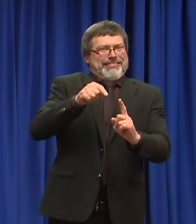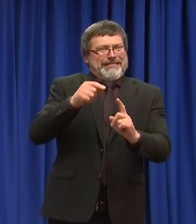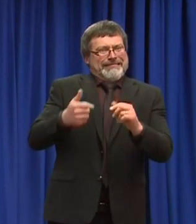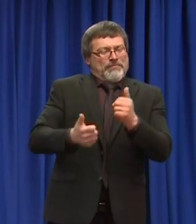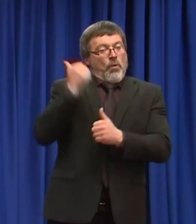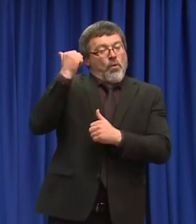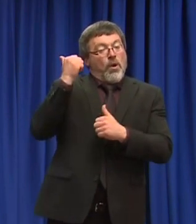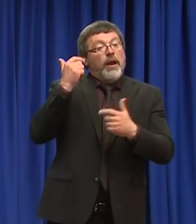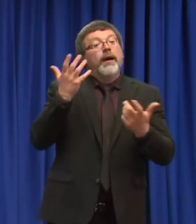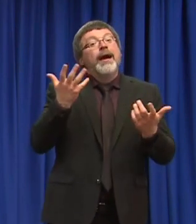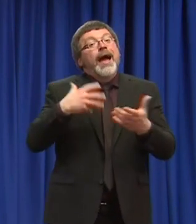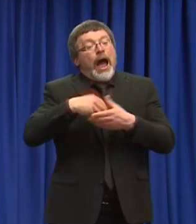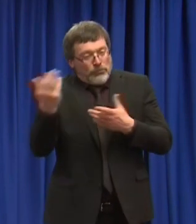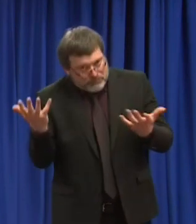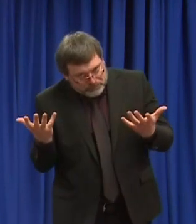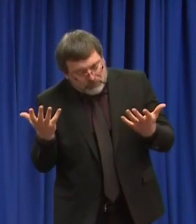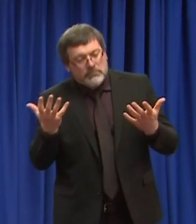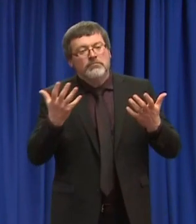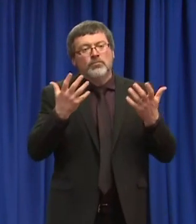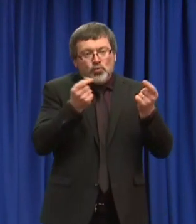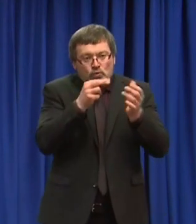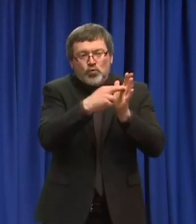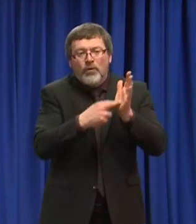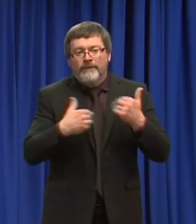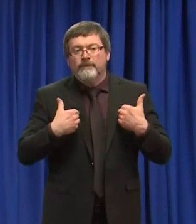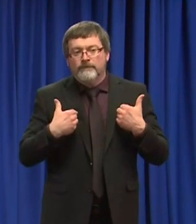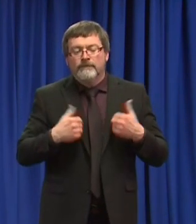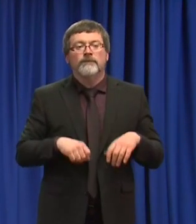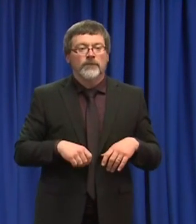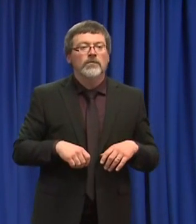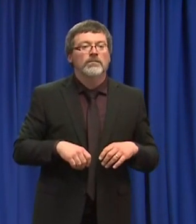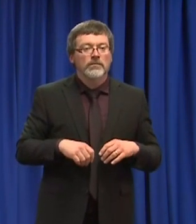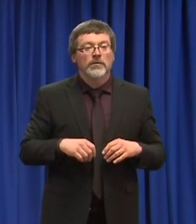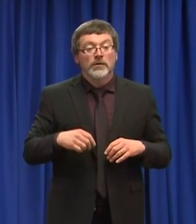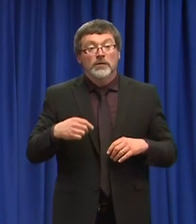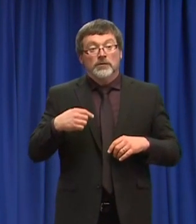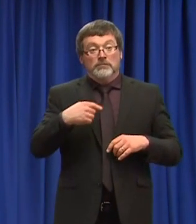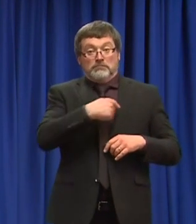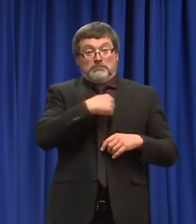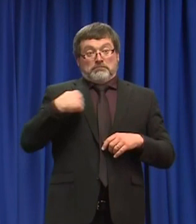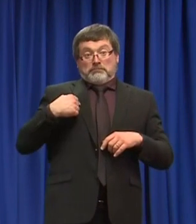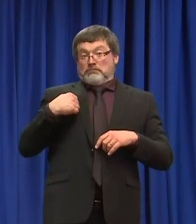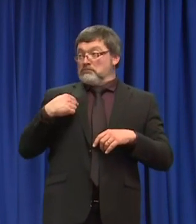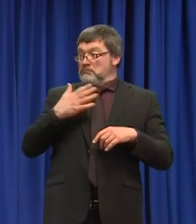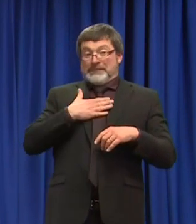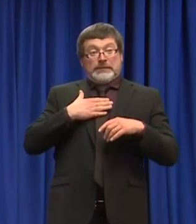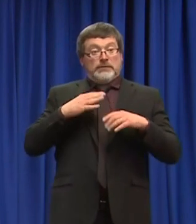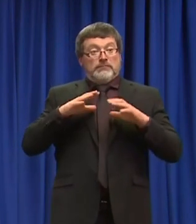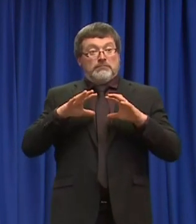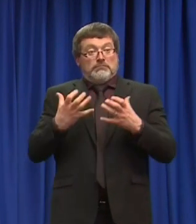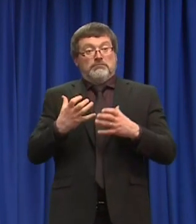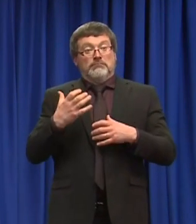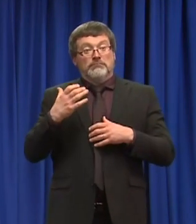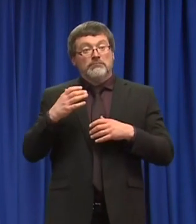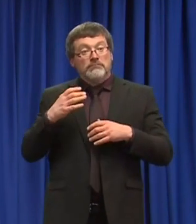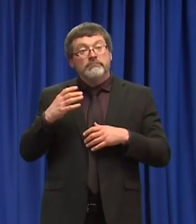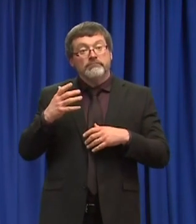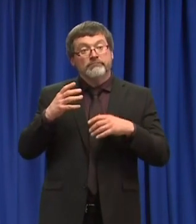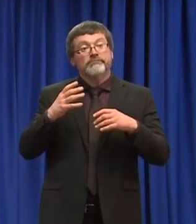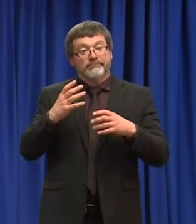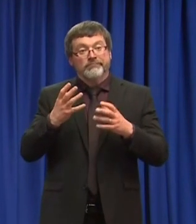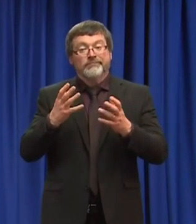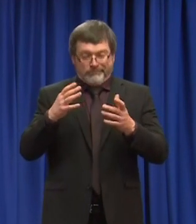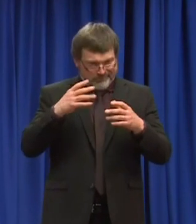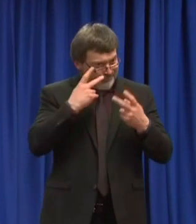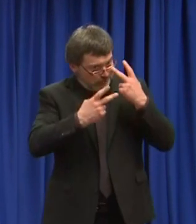those benefits, if you will, of going through this crisis is the reminders of just good personal hygiene, staying at home, social and